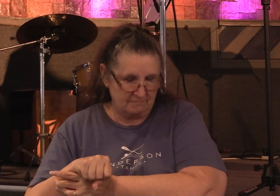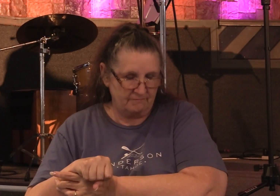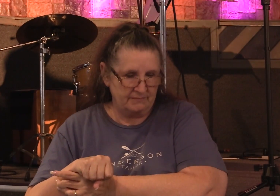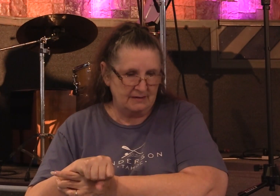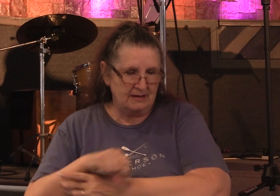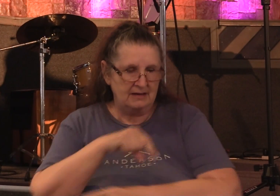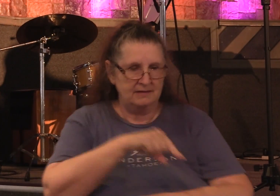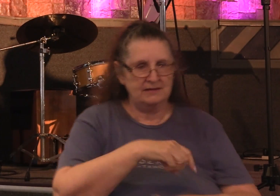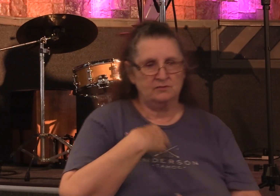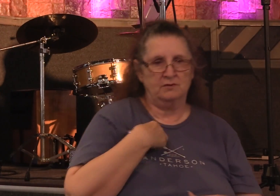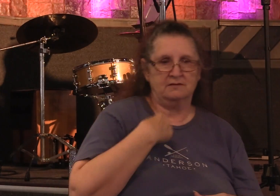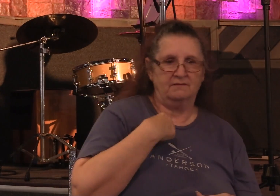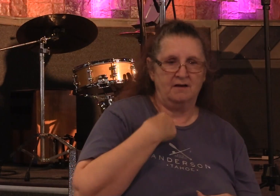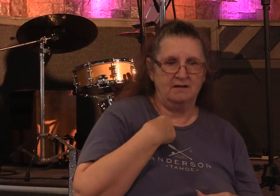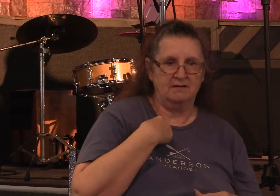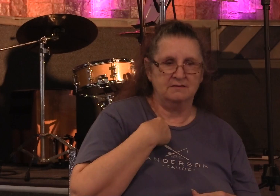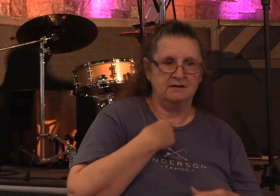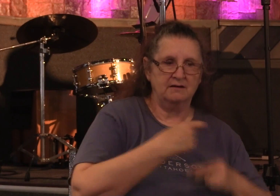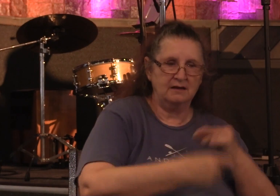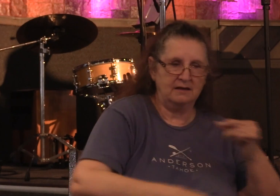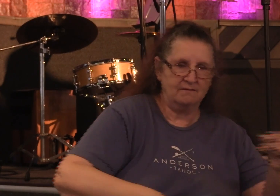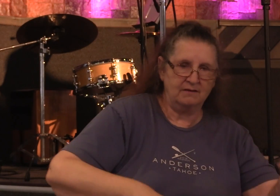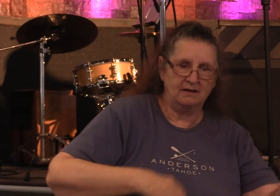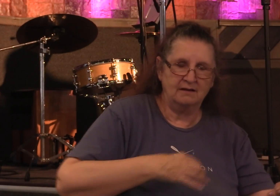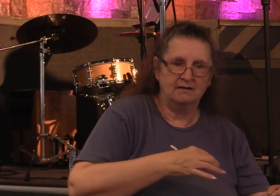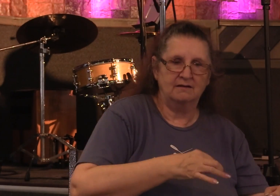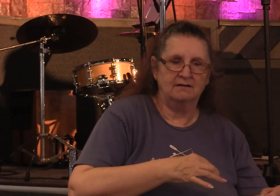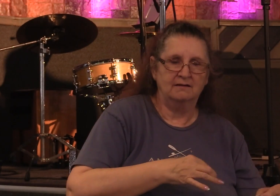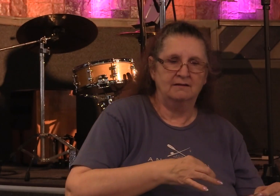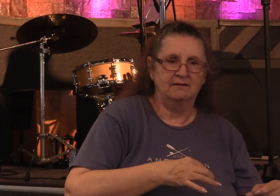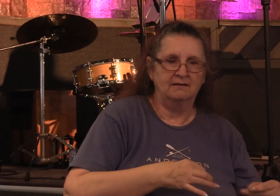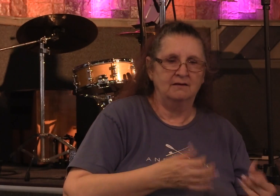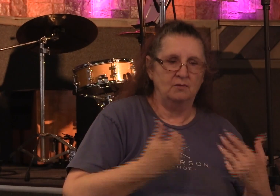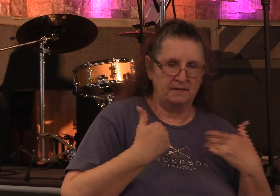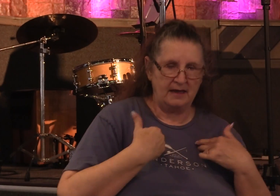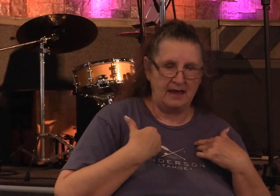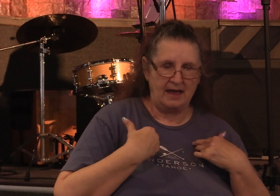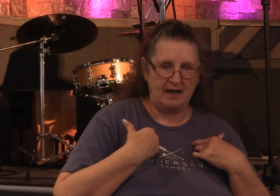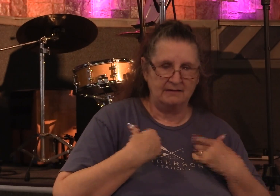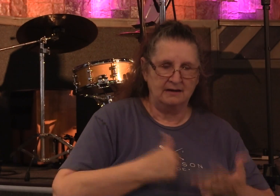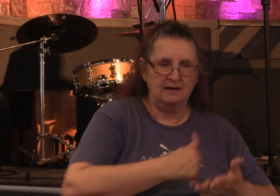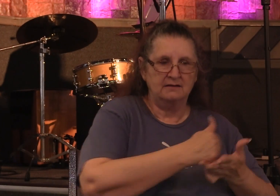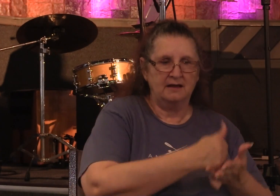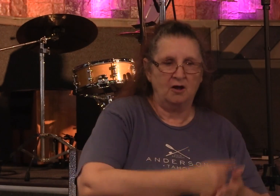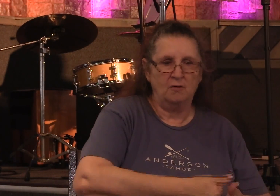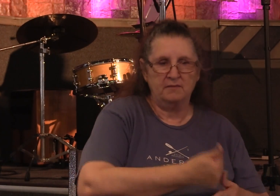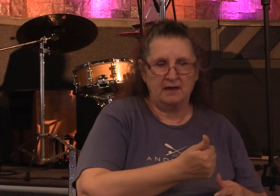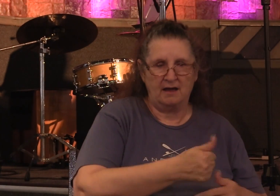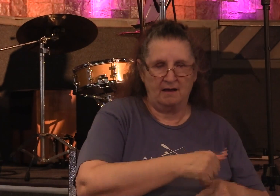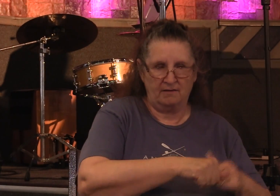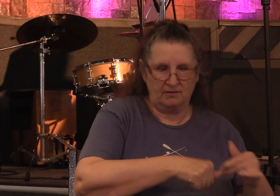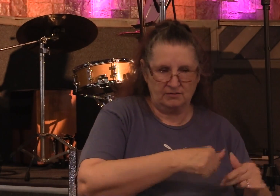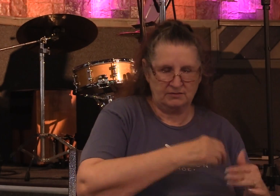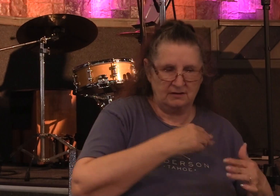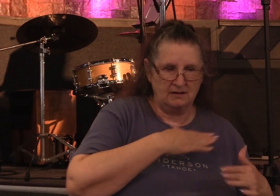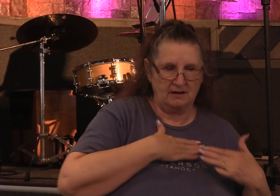voluntary giving of what they had to help those in the body who were lacking.